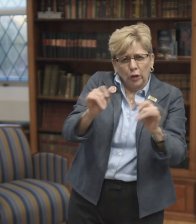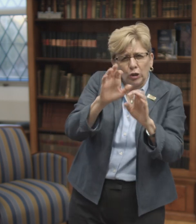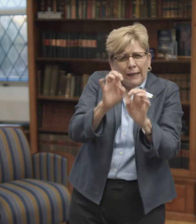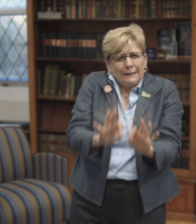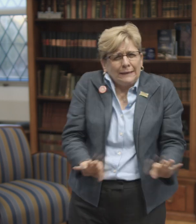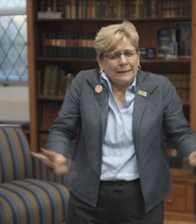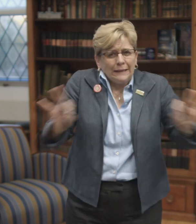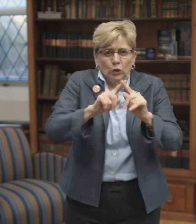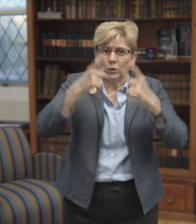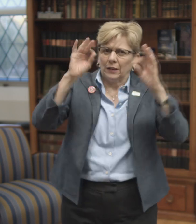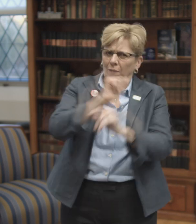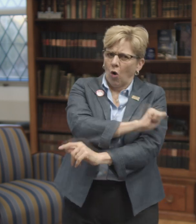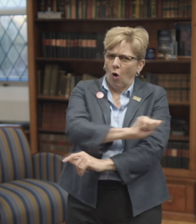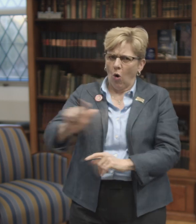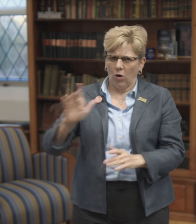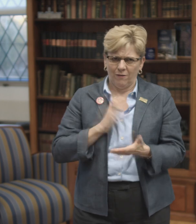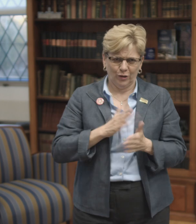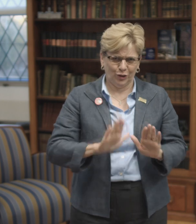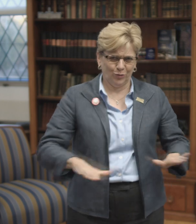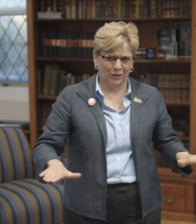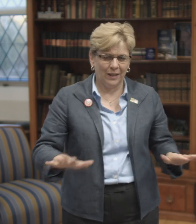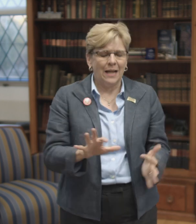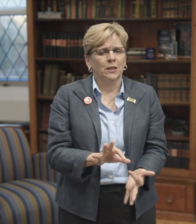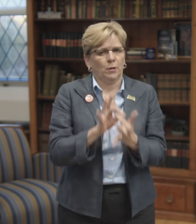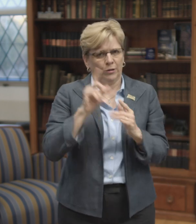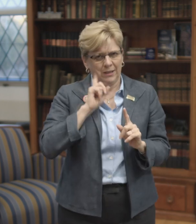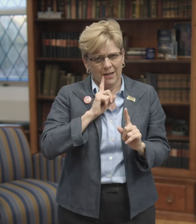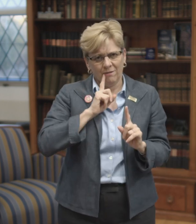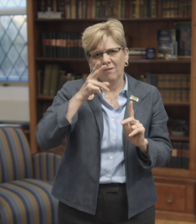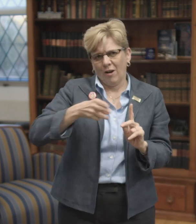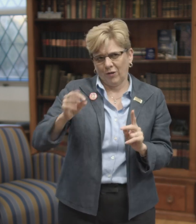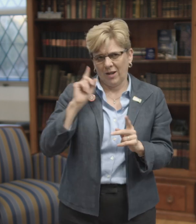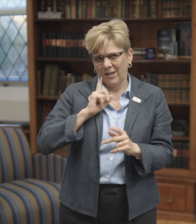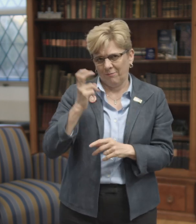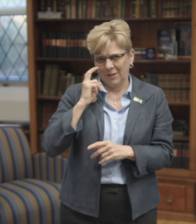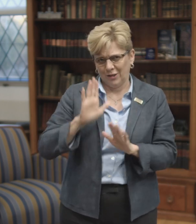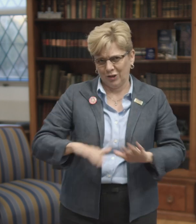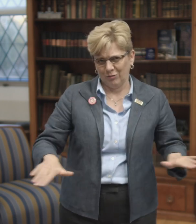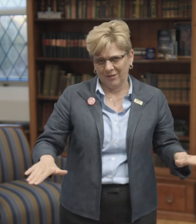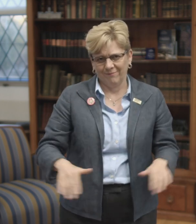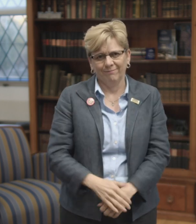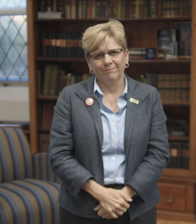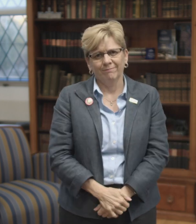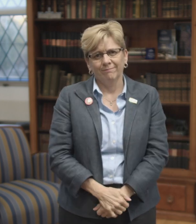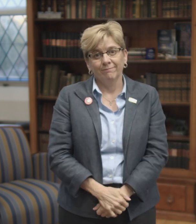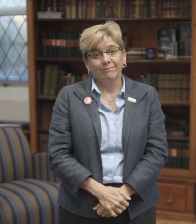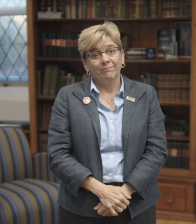Language and access to language is essential for all children's success, especially for our deaf, hard-of-hearing, and deaf